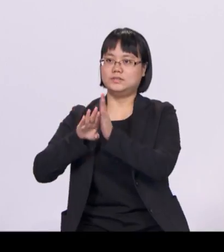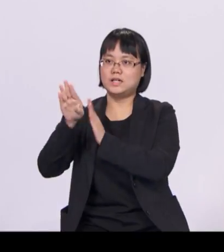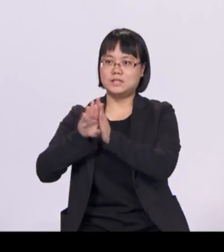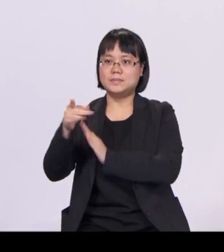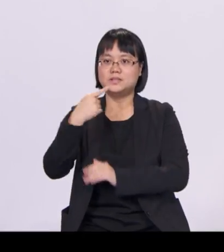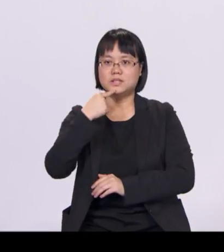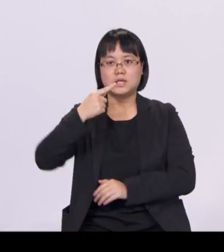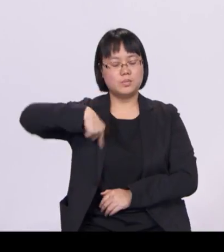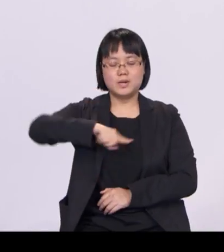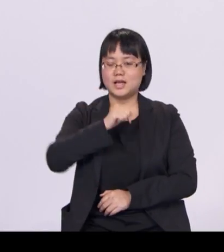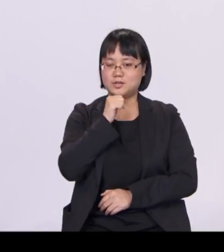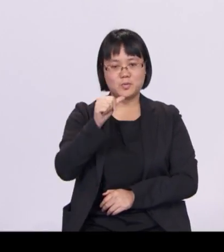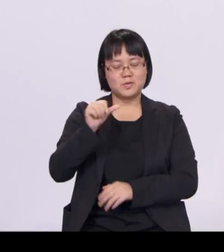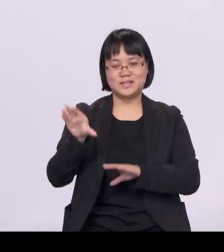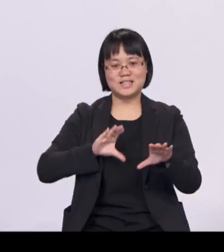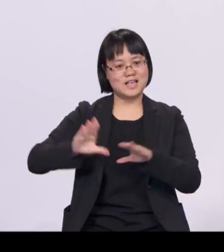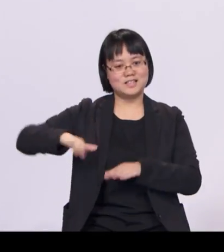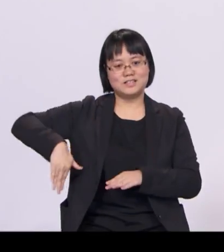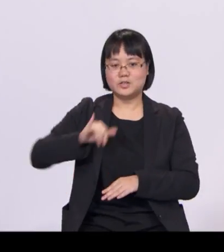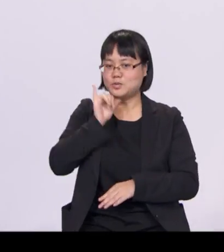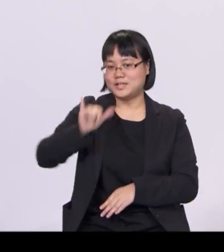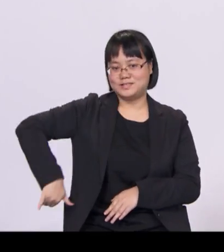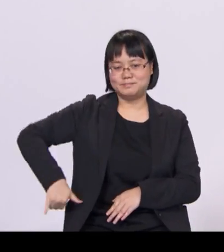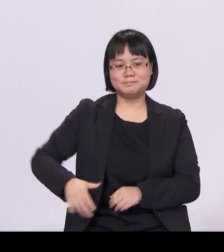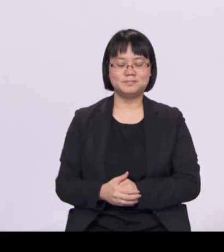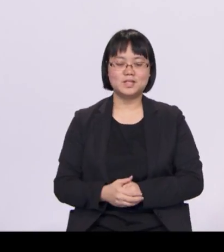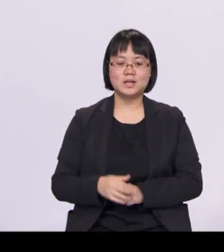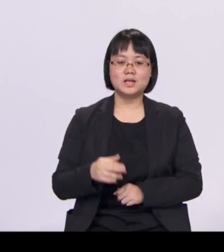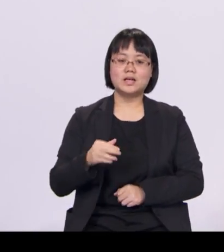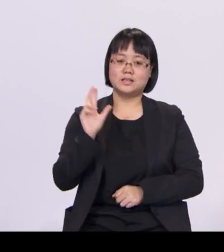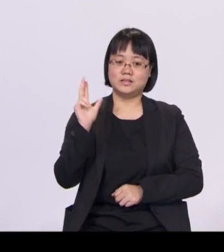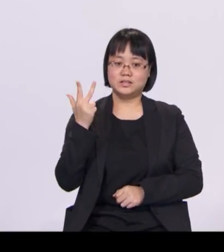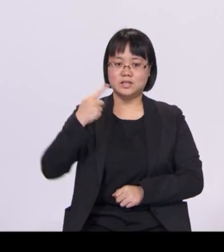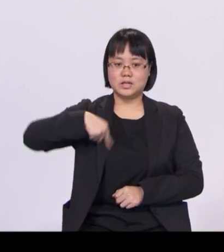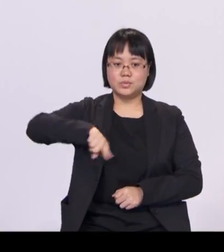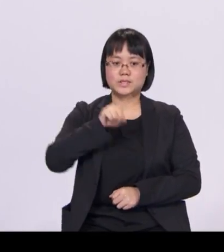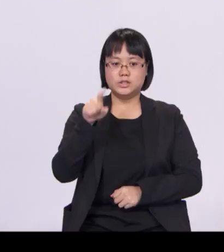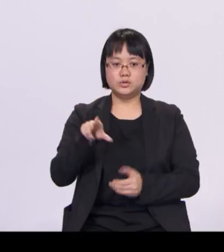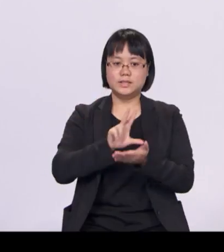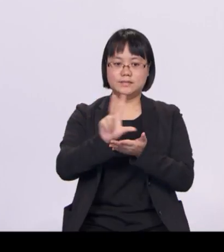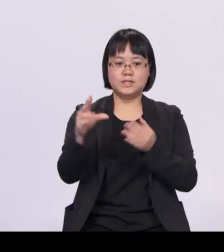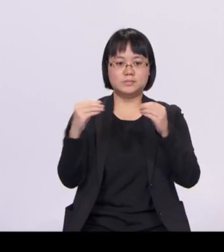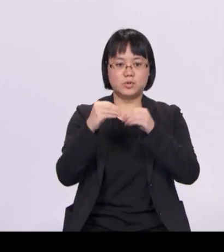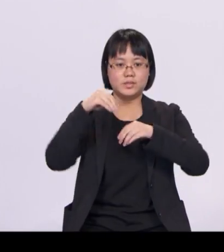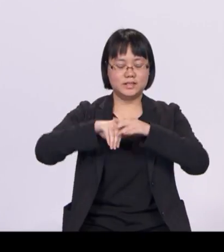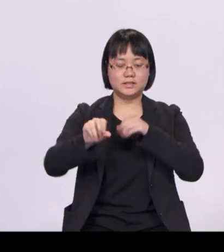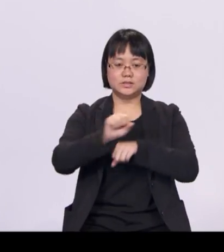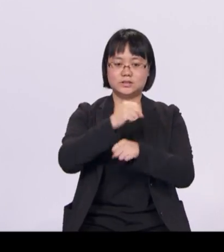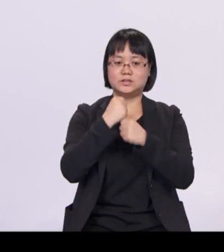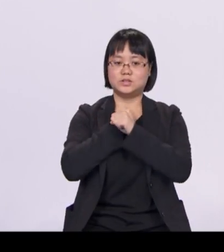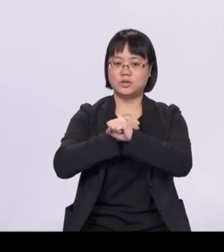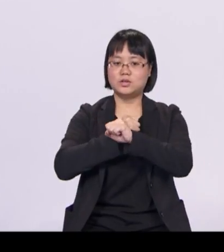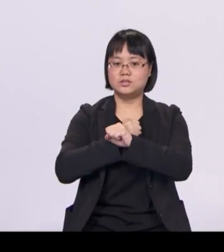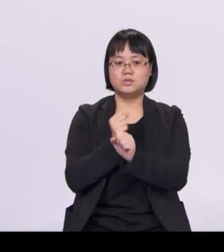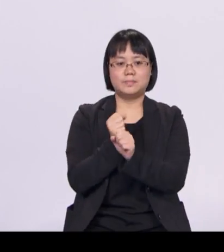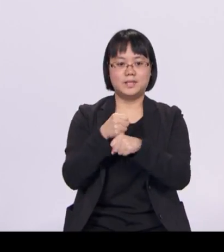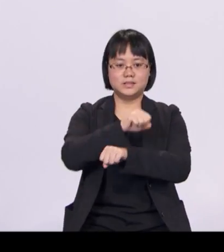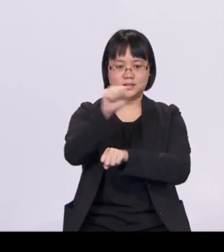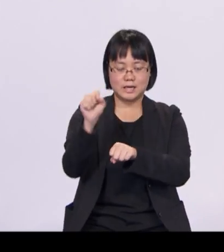Third, we will also have to invest more in security to keep Singapore safe. The terrorism threat to